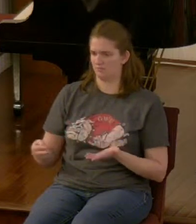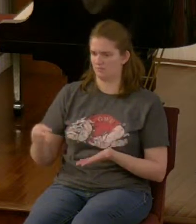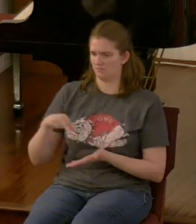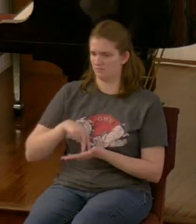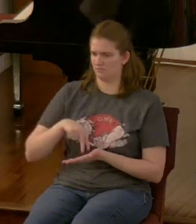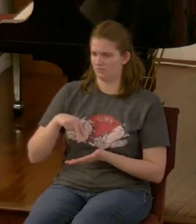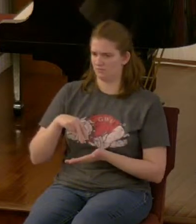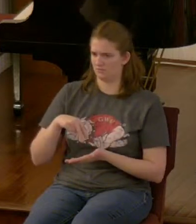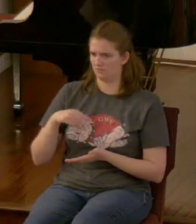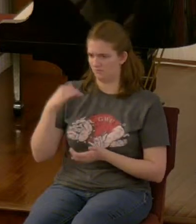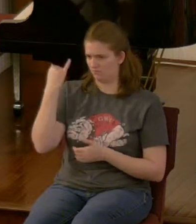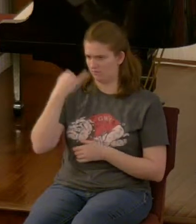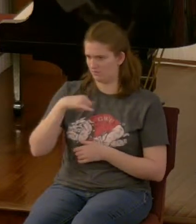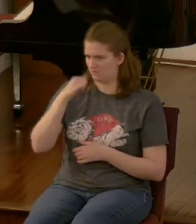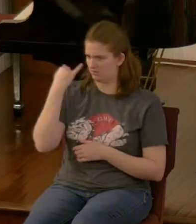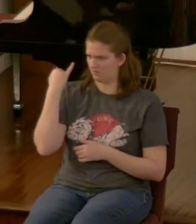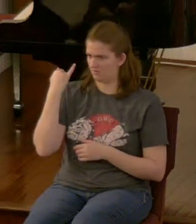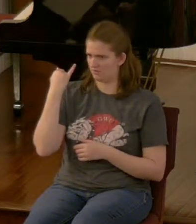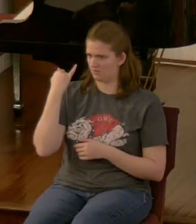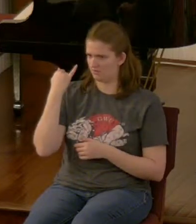what is that copy